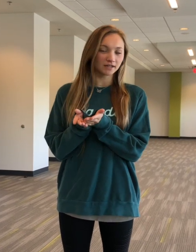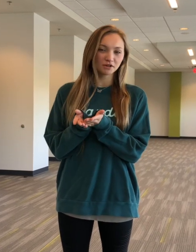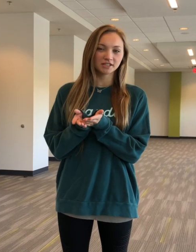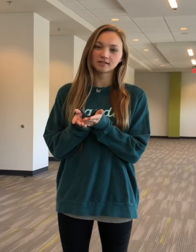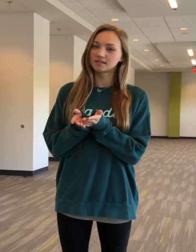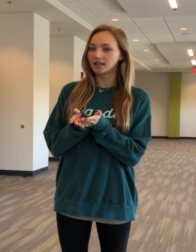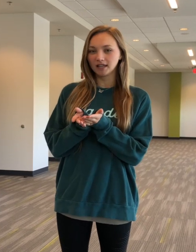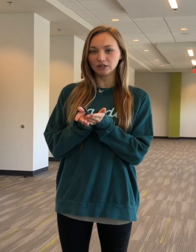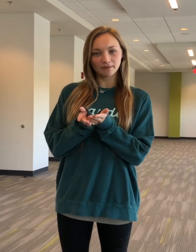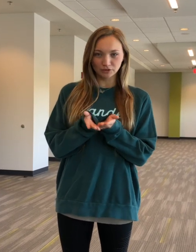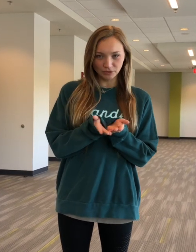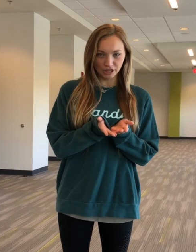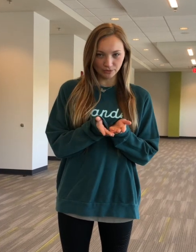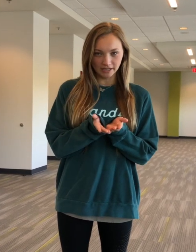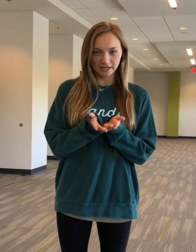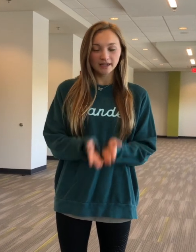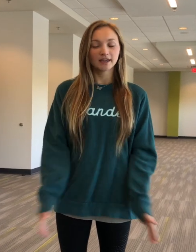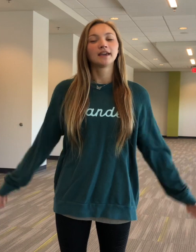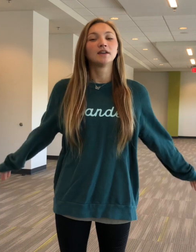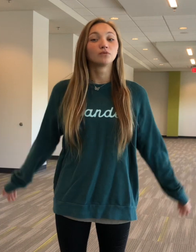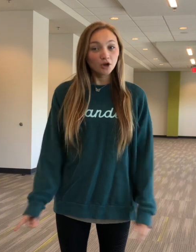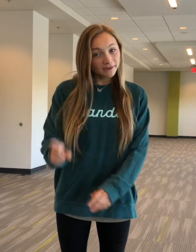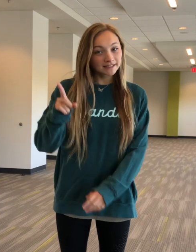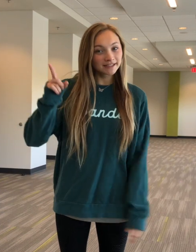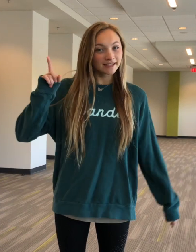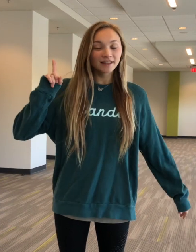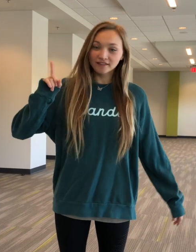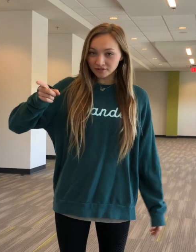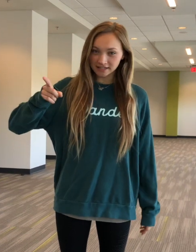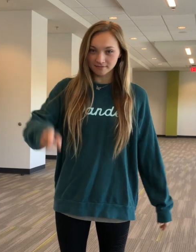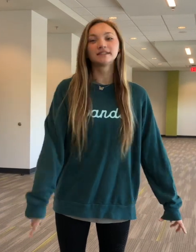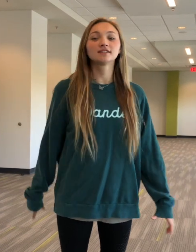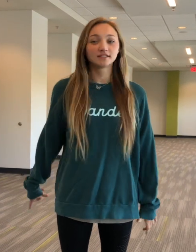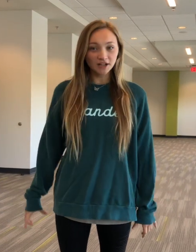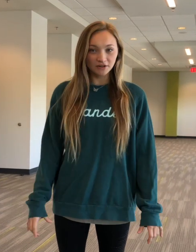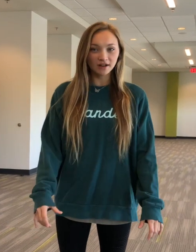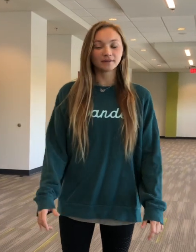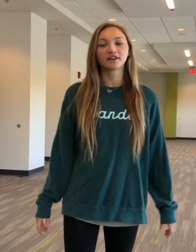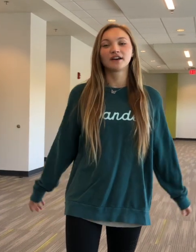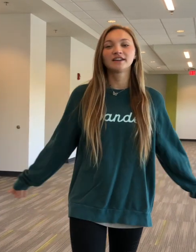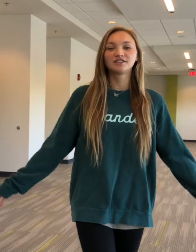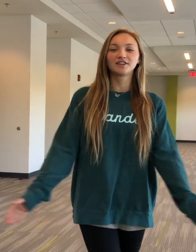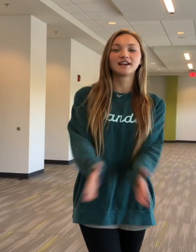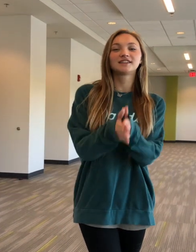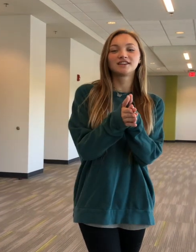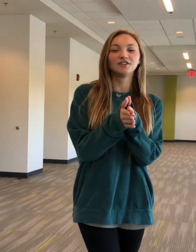number 6 and little number 23 in Romans in the New Testament. So I'm going to go ahead and show you guys the new